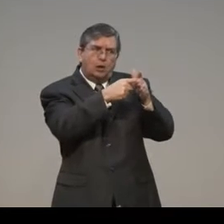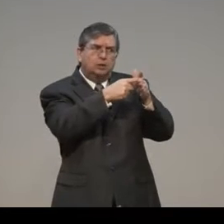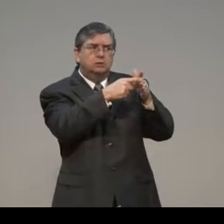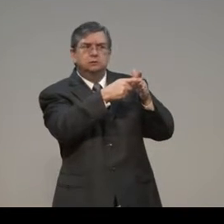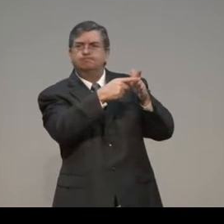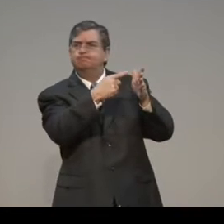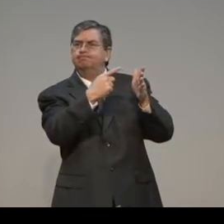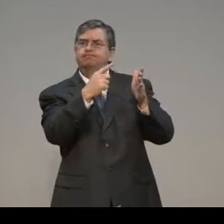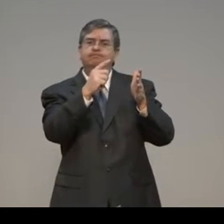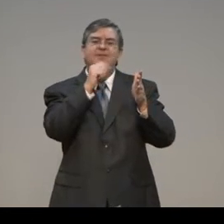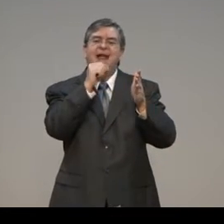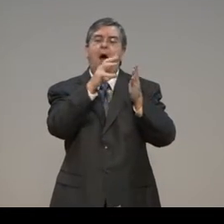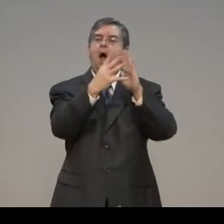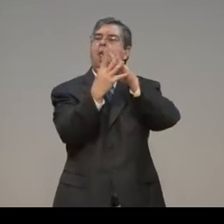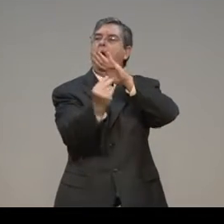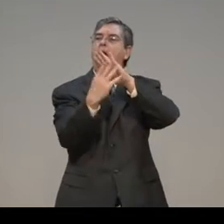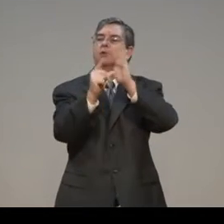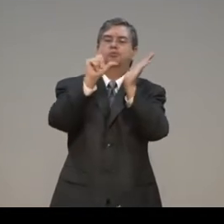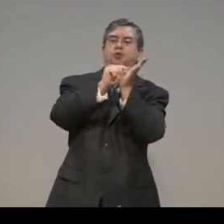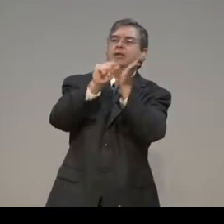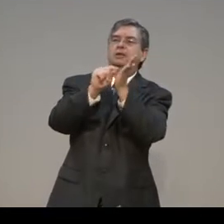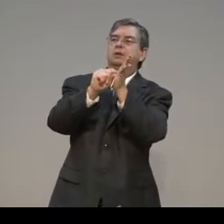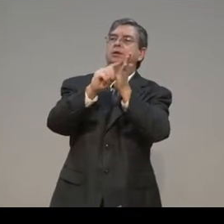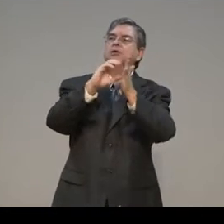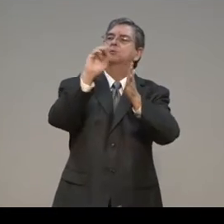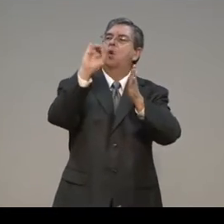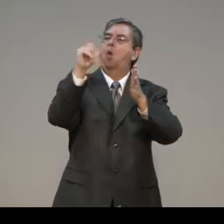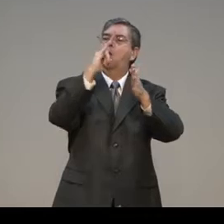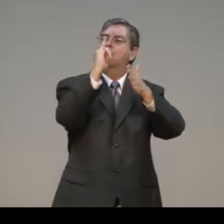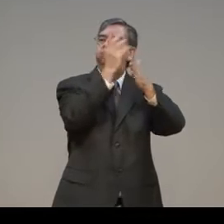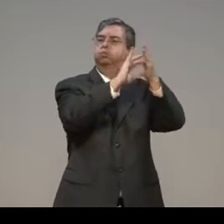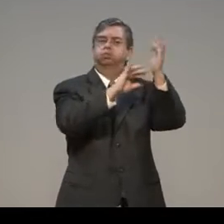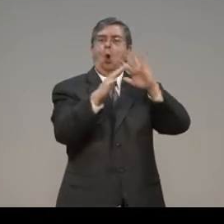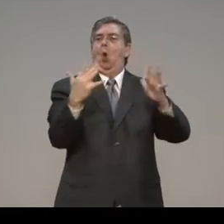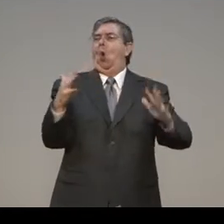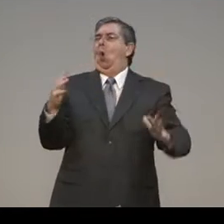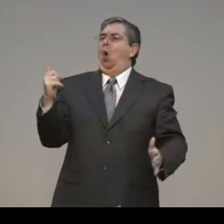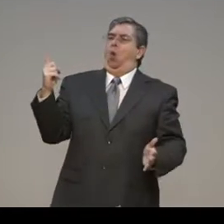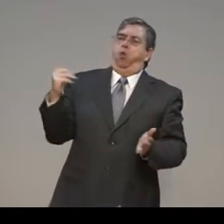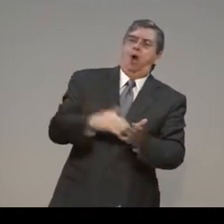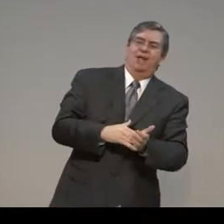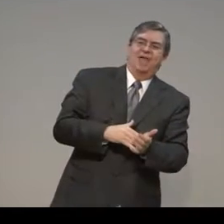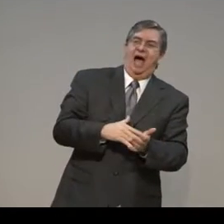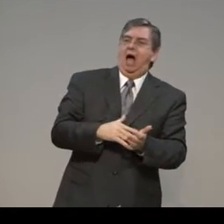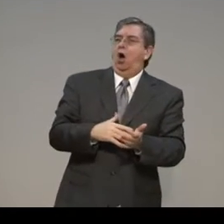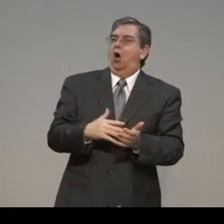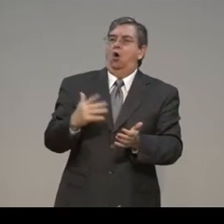they take this oil painting